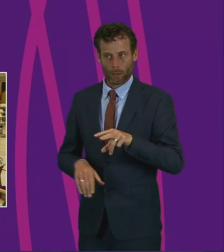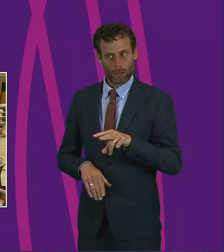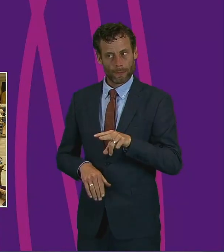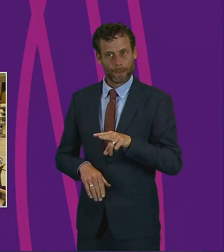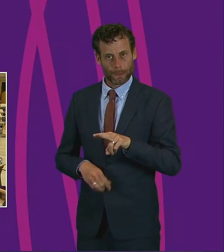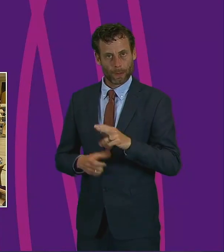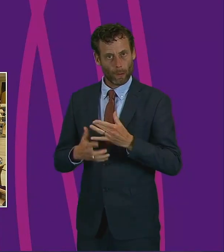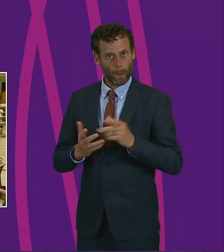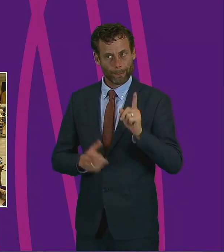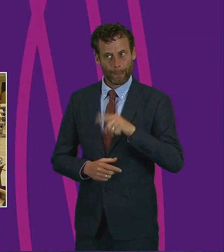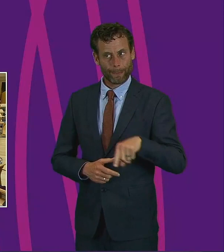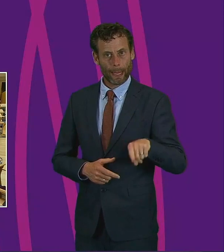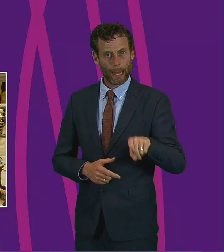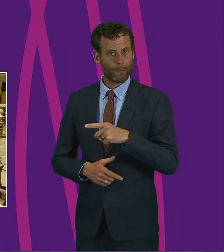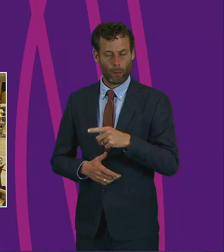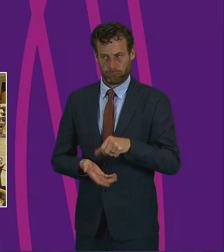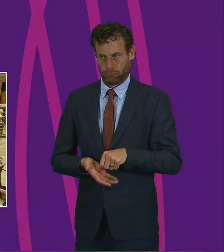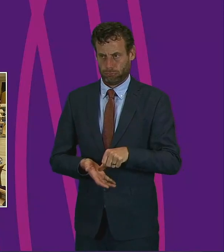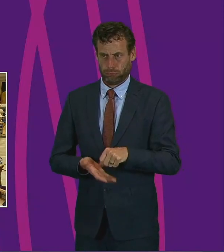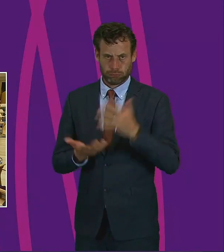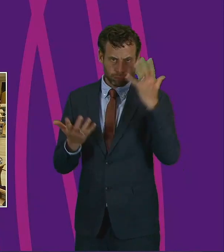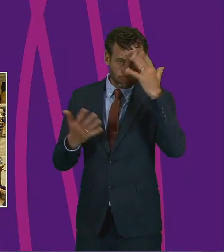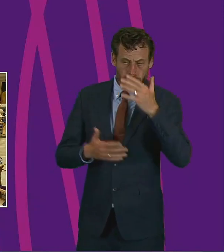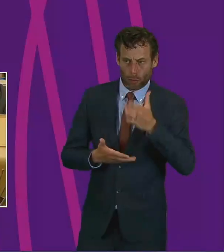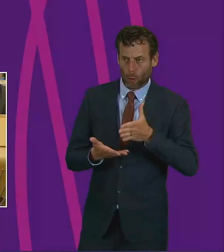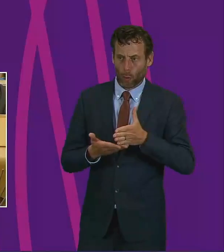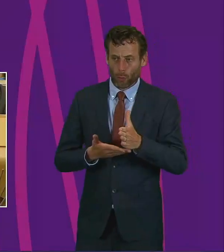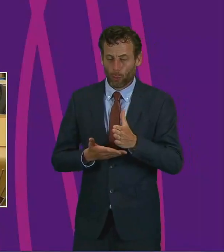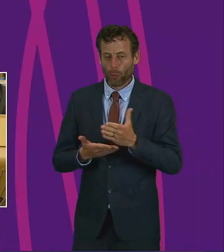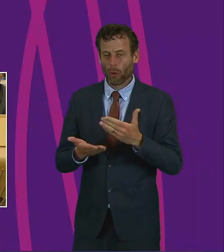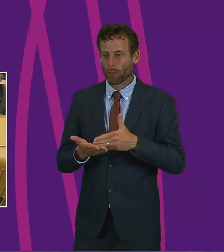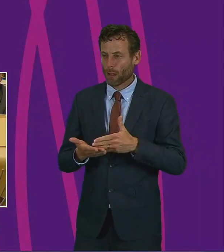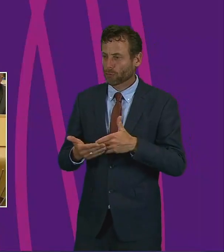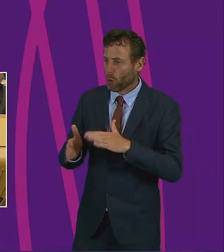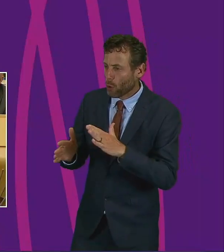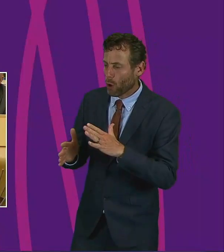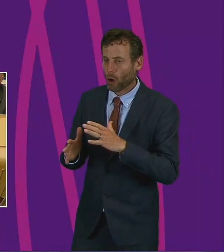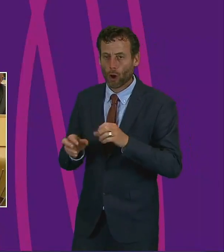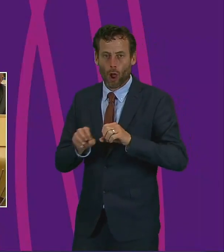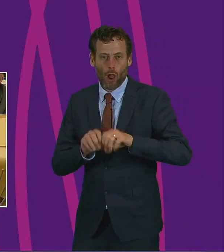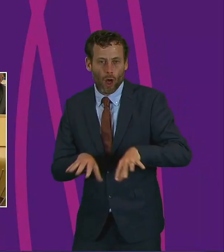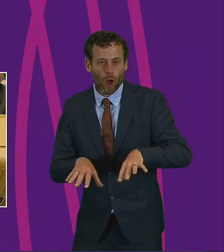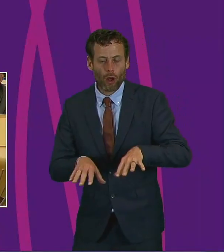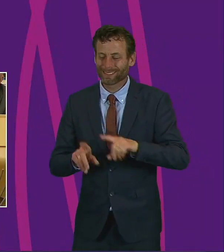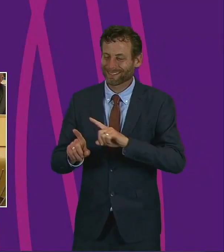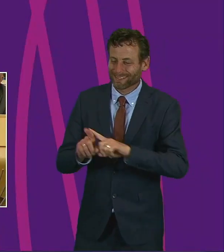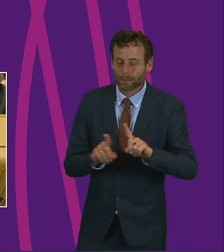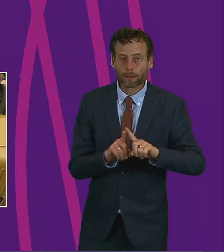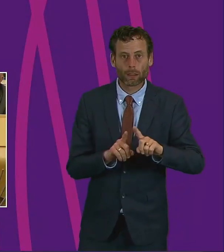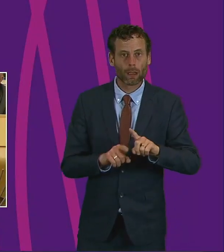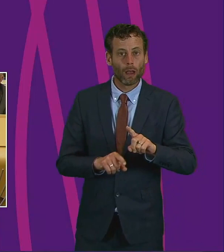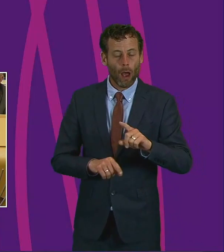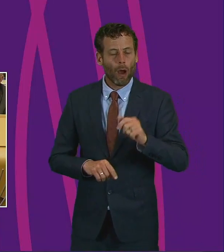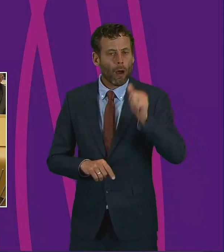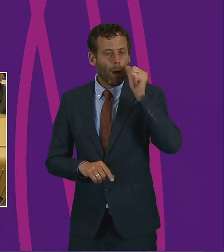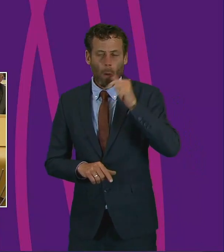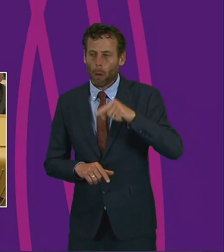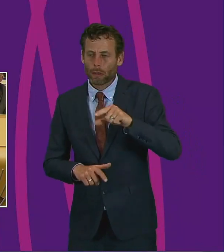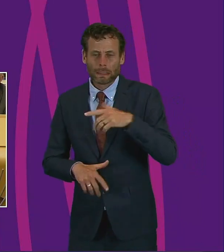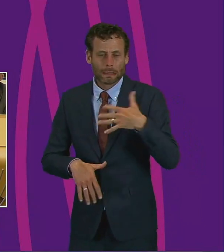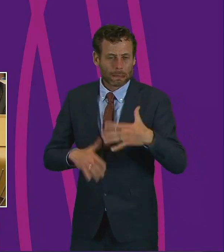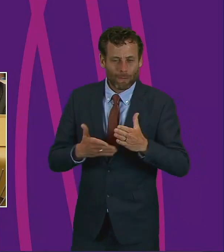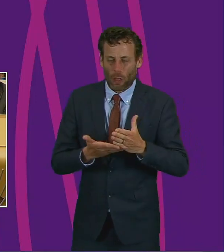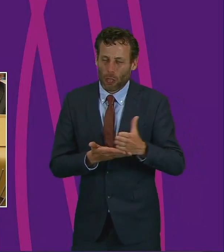to so many of our constituents. Yet in amongst the hardship, sorrow and loss, we've found some sparks of positivity